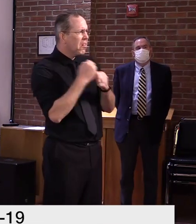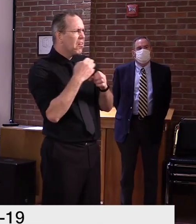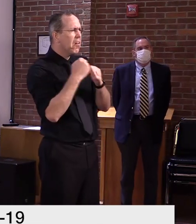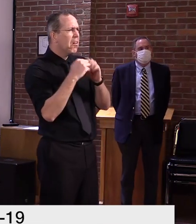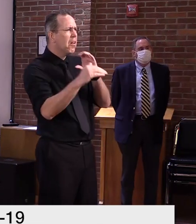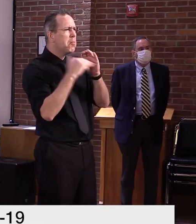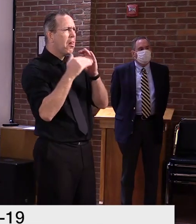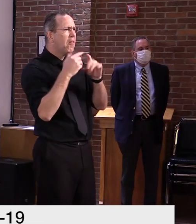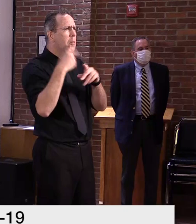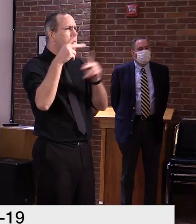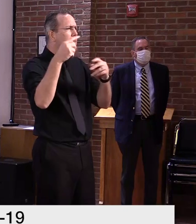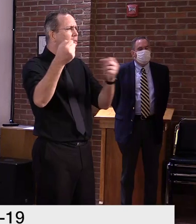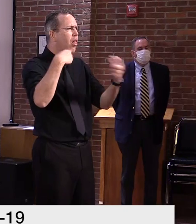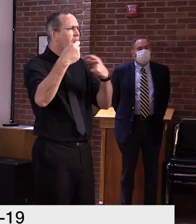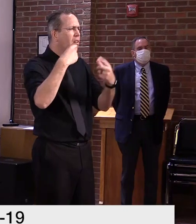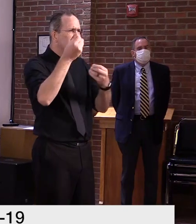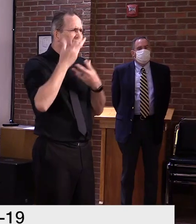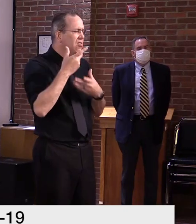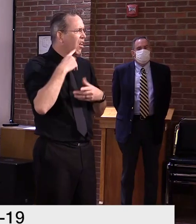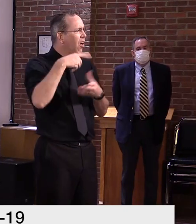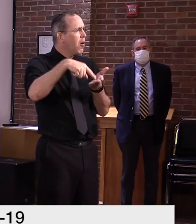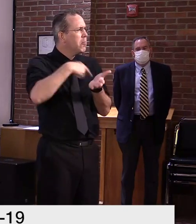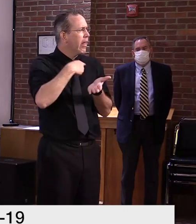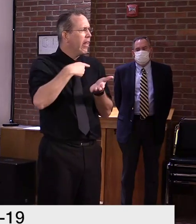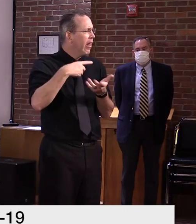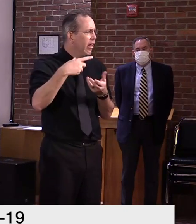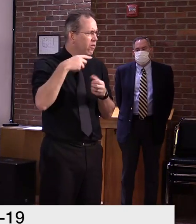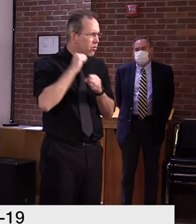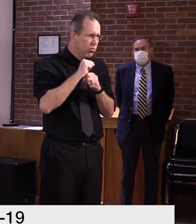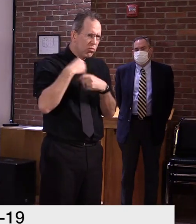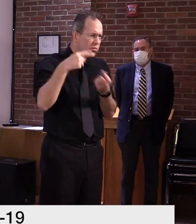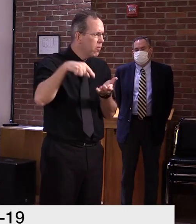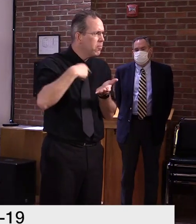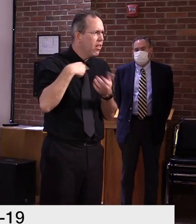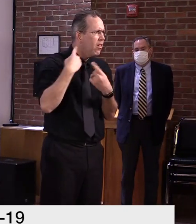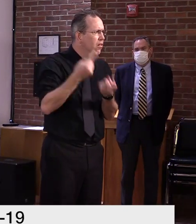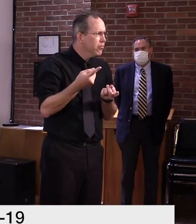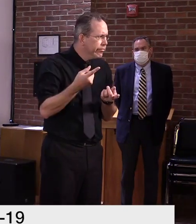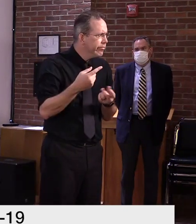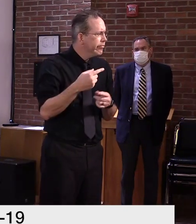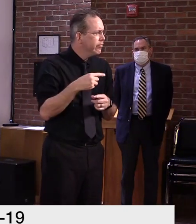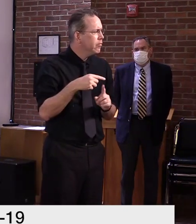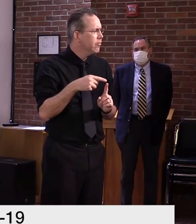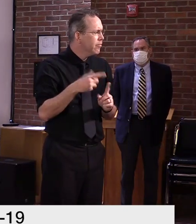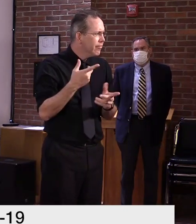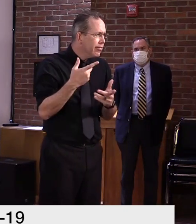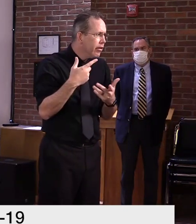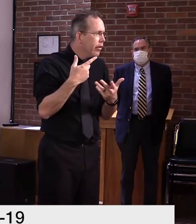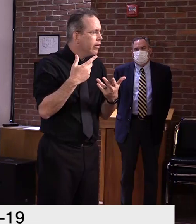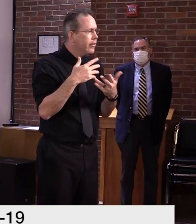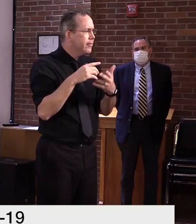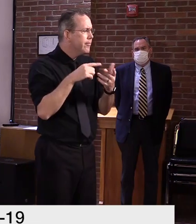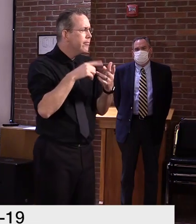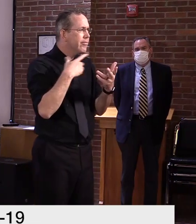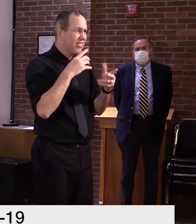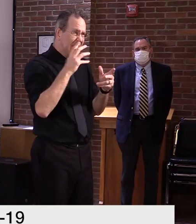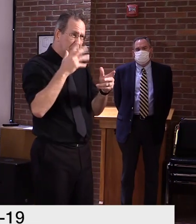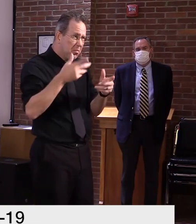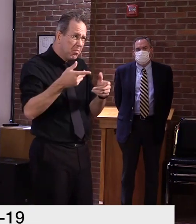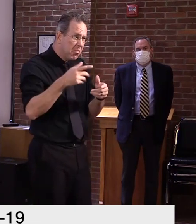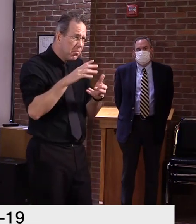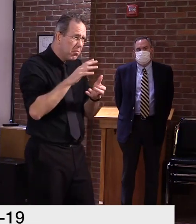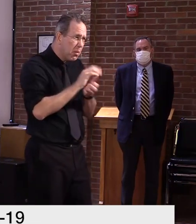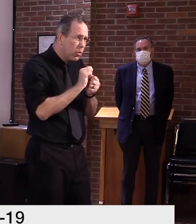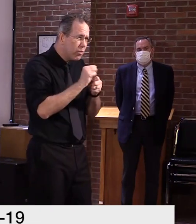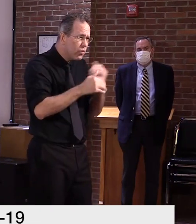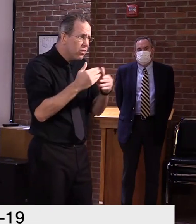And I'm just wondering if, uh, the DOL has cleared up the backlog or how that's going. And part of it is, uh, and this might be related to